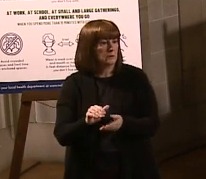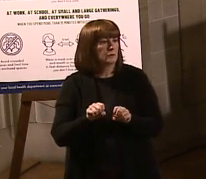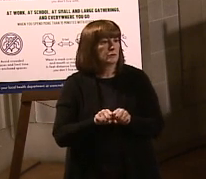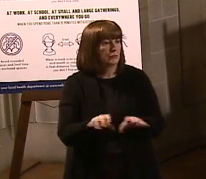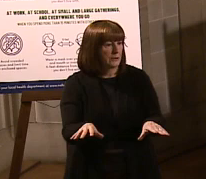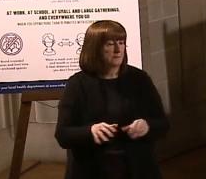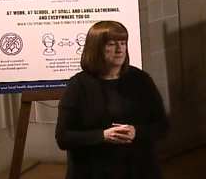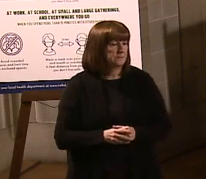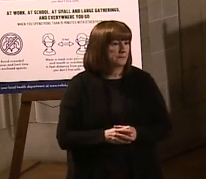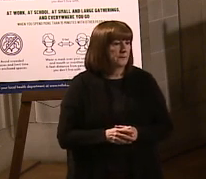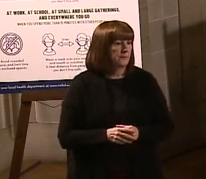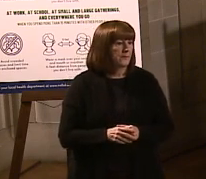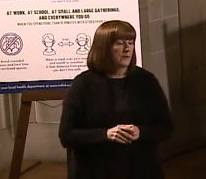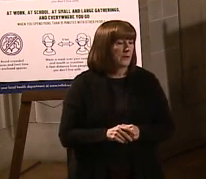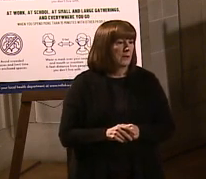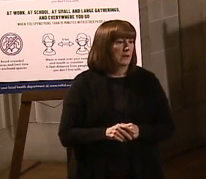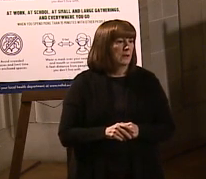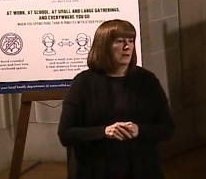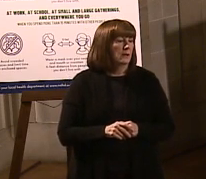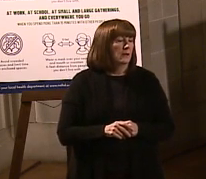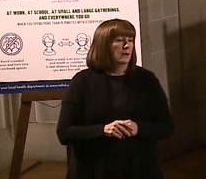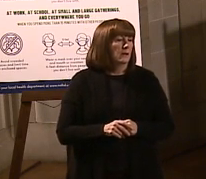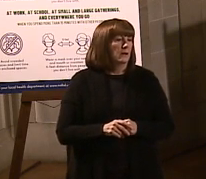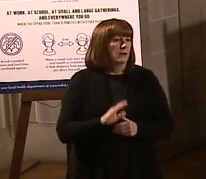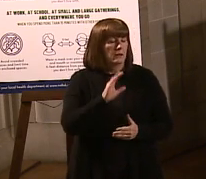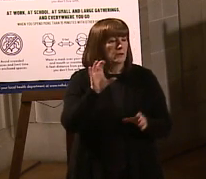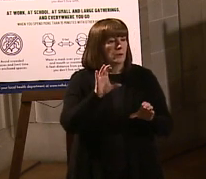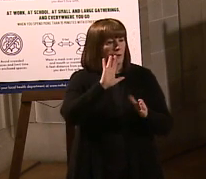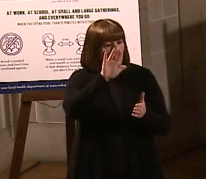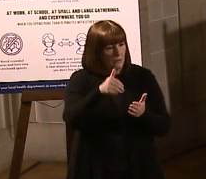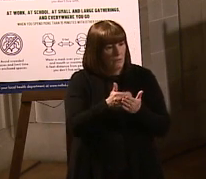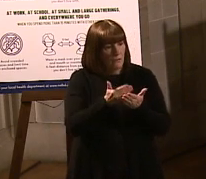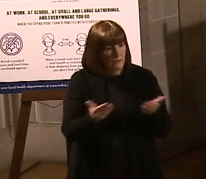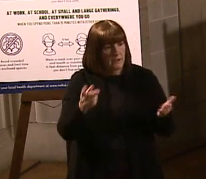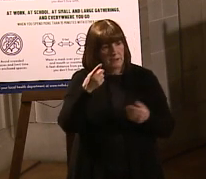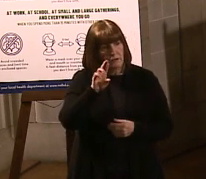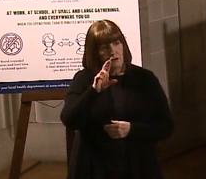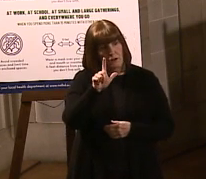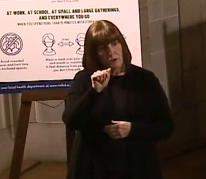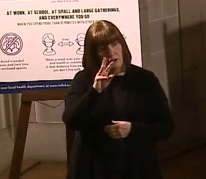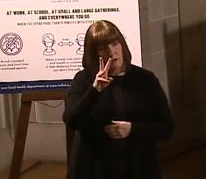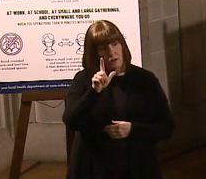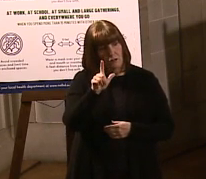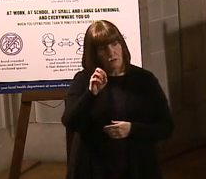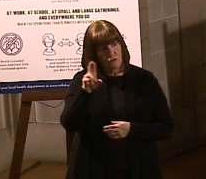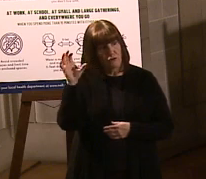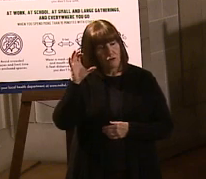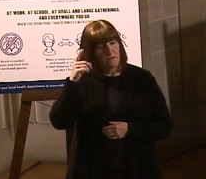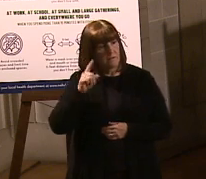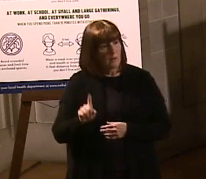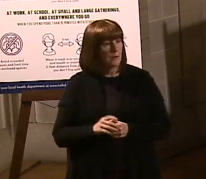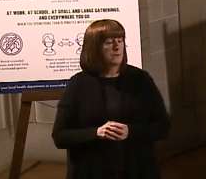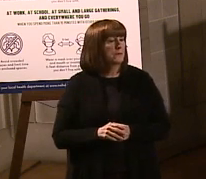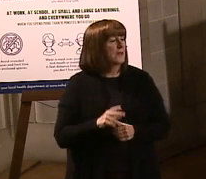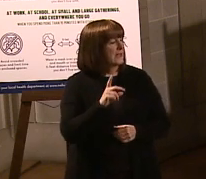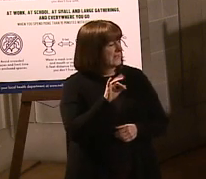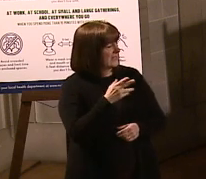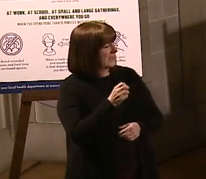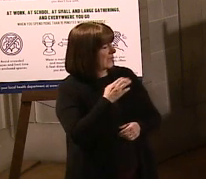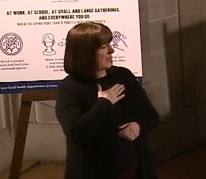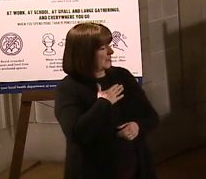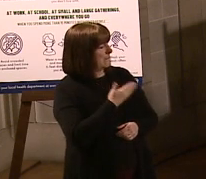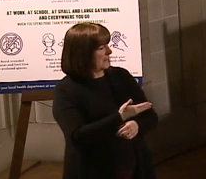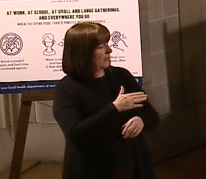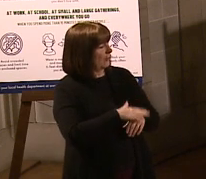have done all the things that Dr. Lawler was looking for, but the President took quick steps on this. But didn't he admit, even on